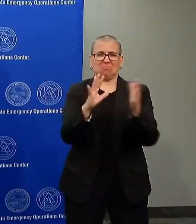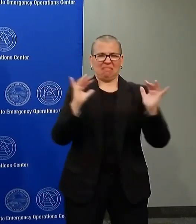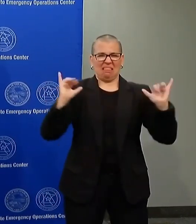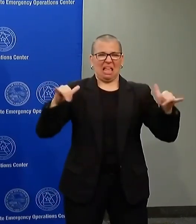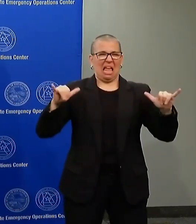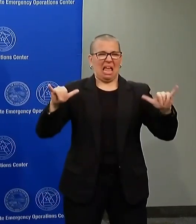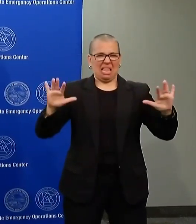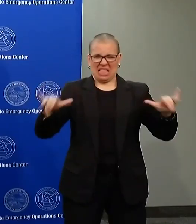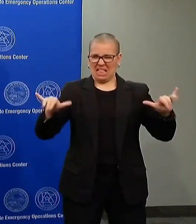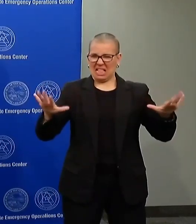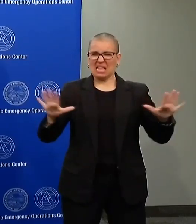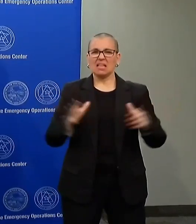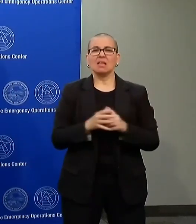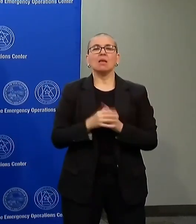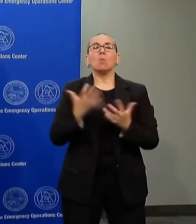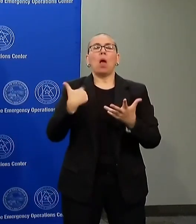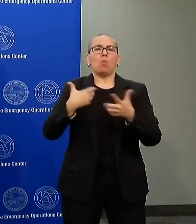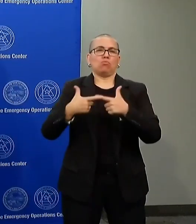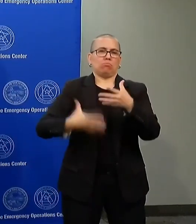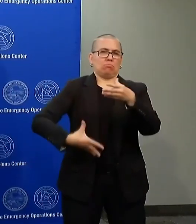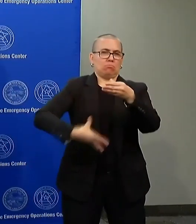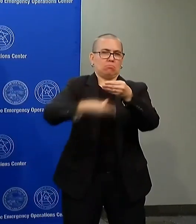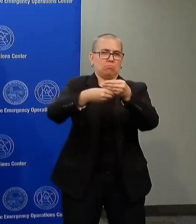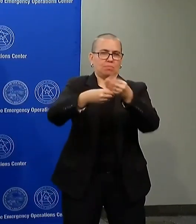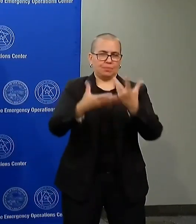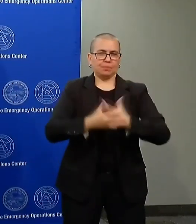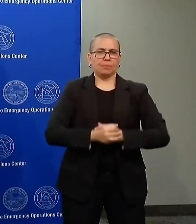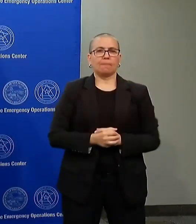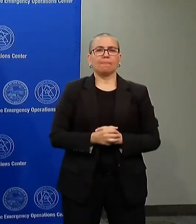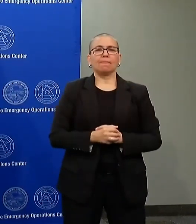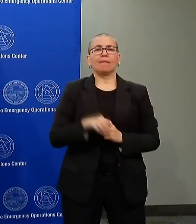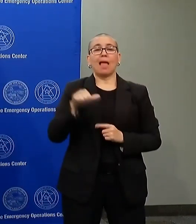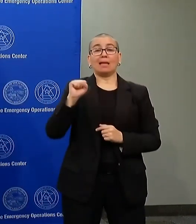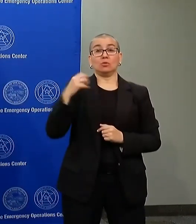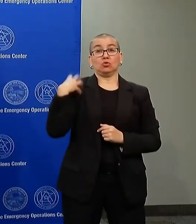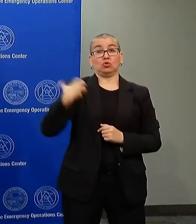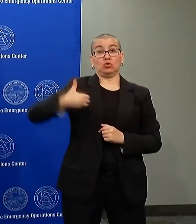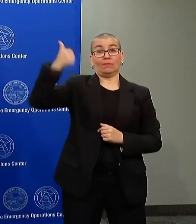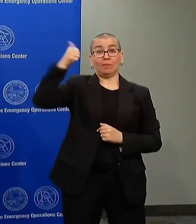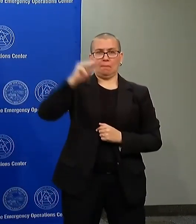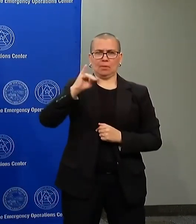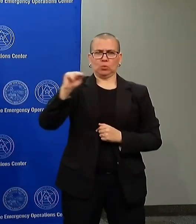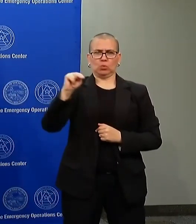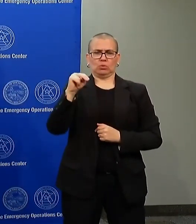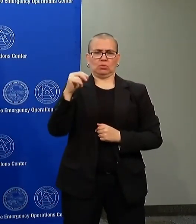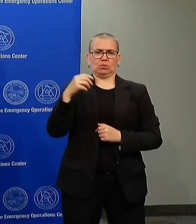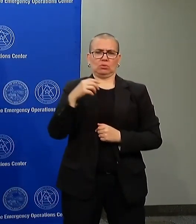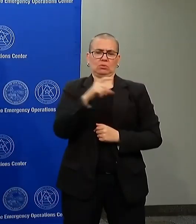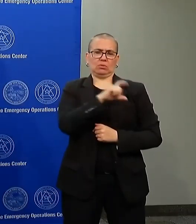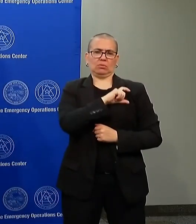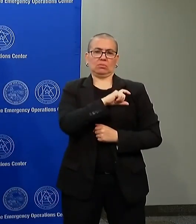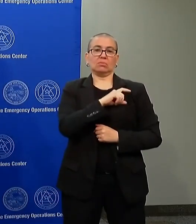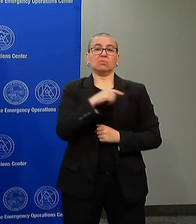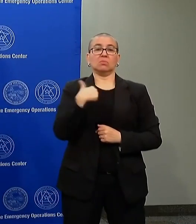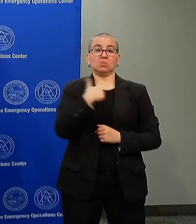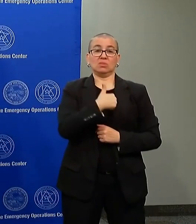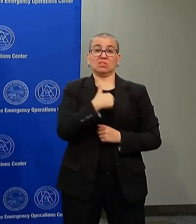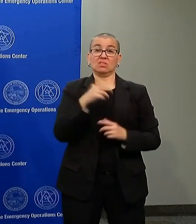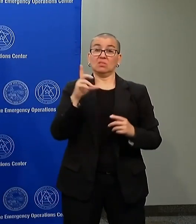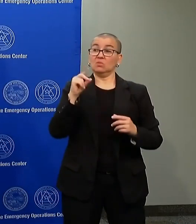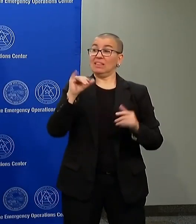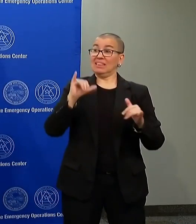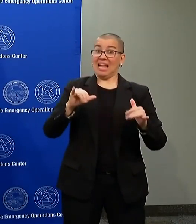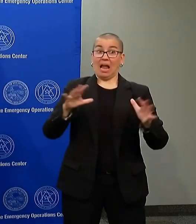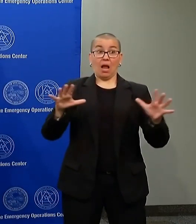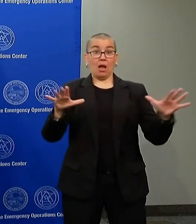stand here as chief of the Minnesota State Patrol to say that we have done something that we've never done in the history of our organization all the way